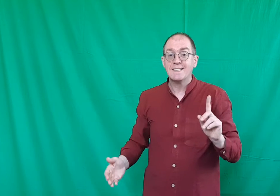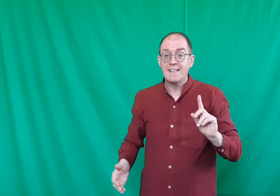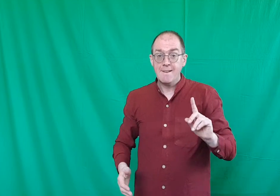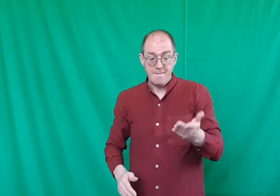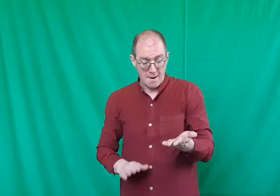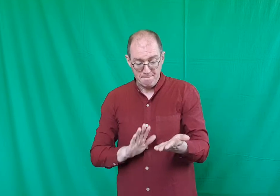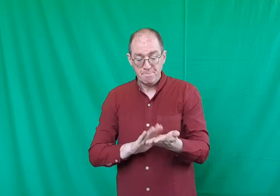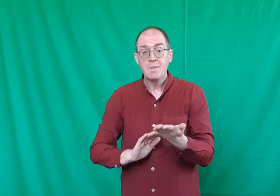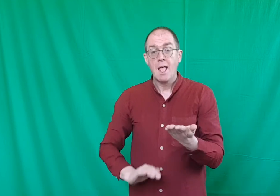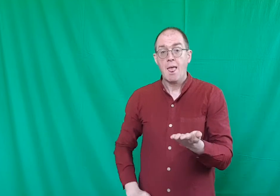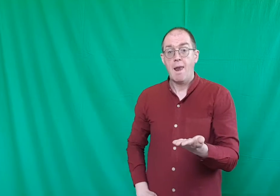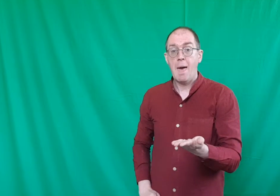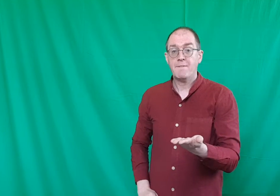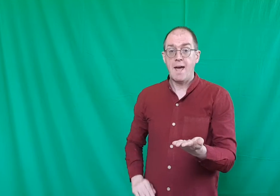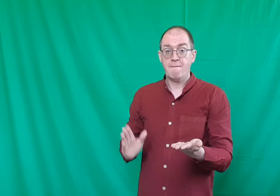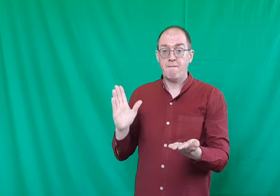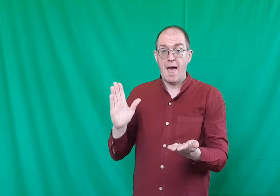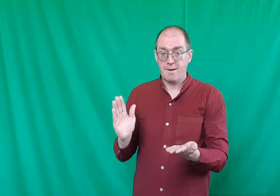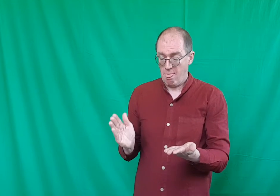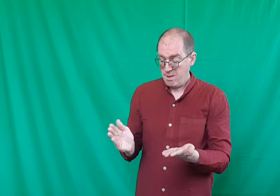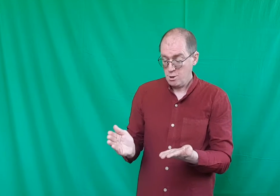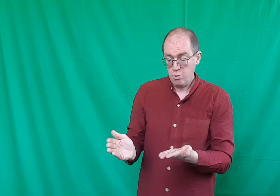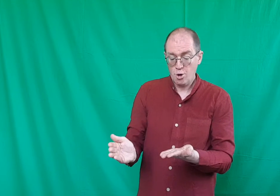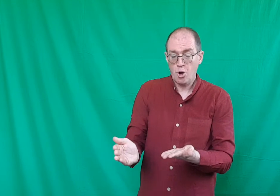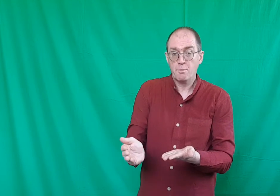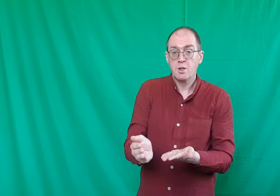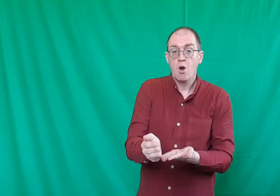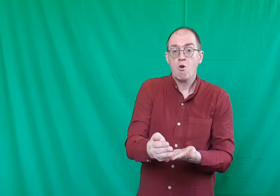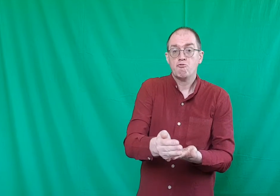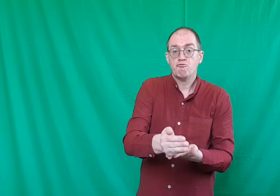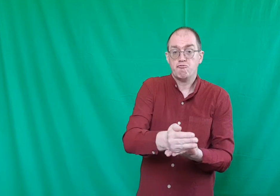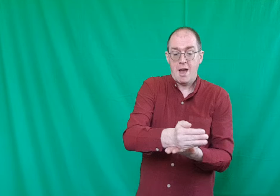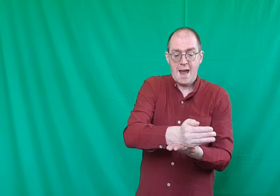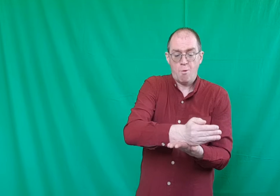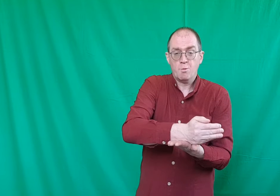a saviour. Left hand flat. This one comes round.